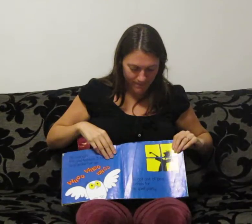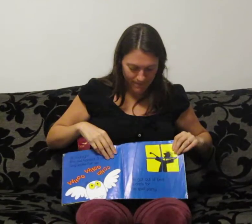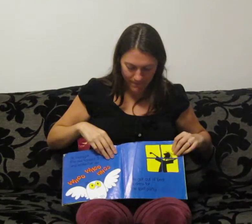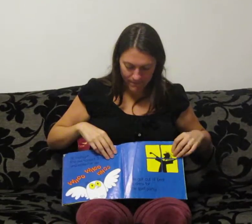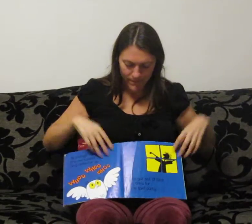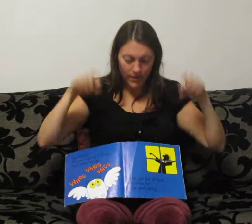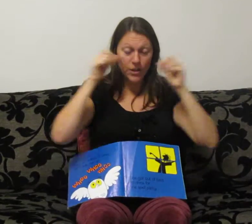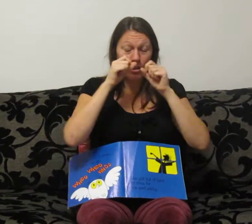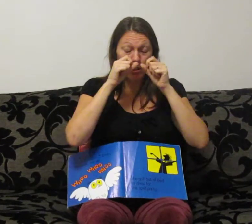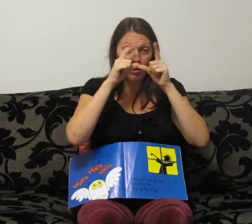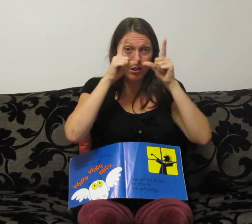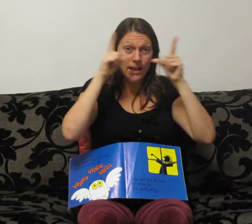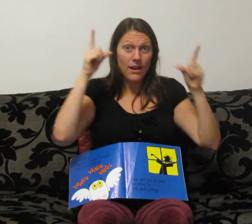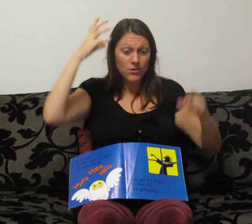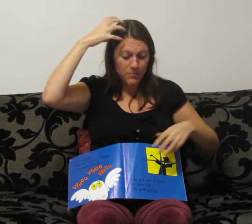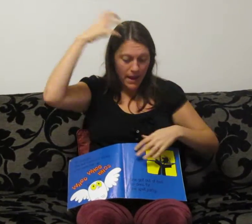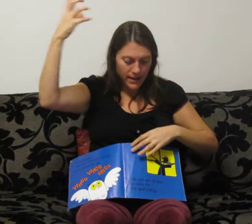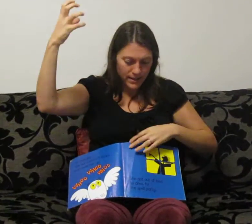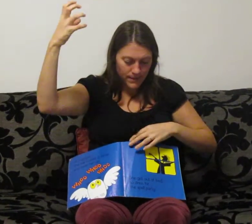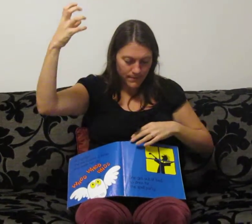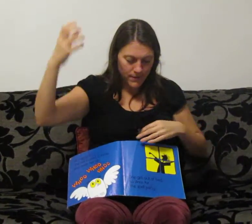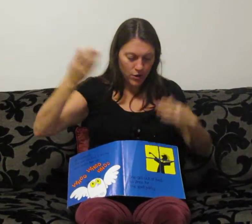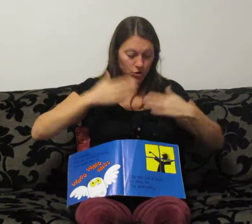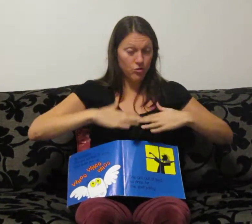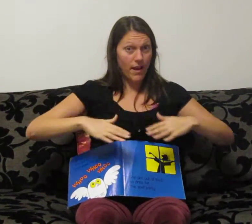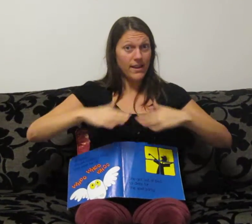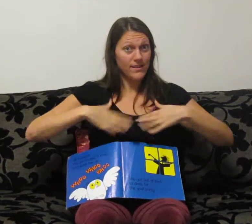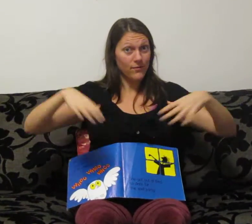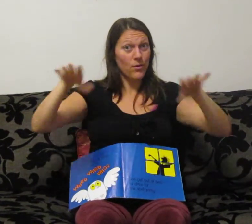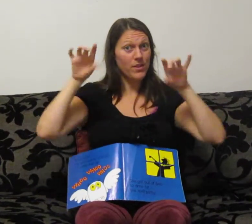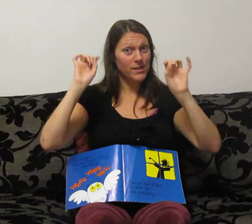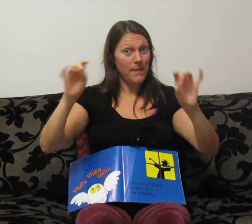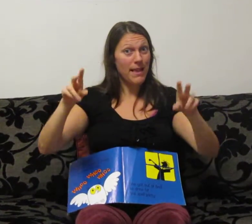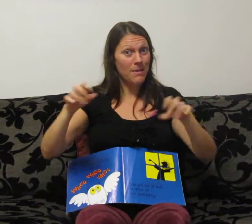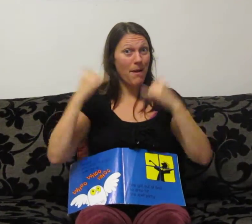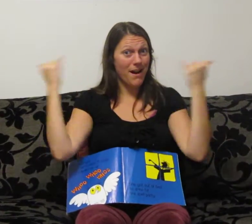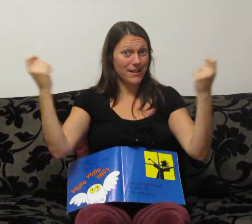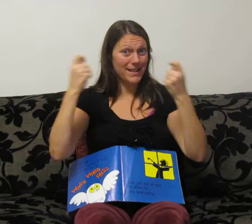She got out of bed to dress for the spell party.